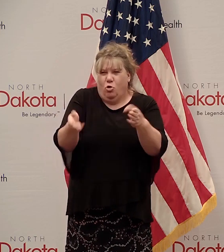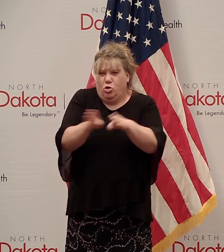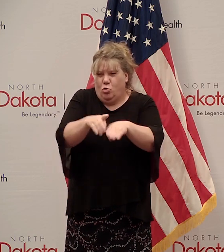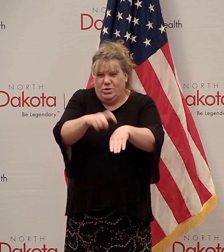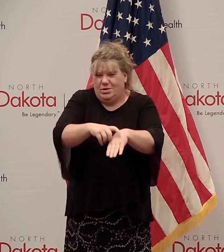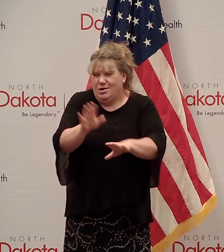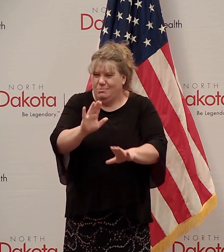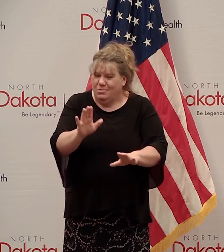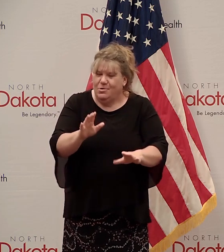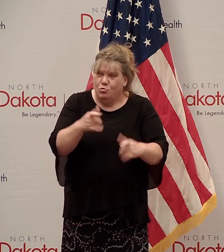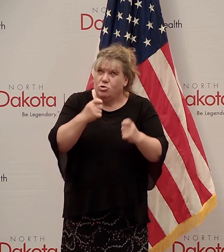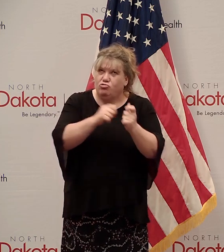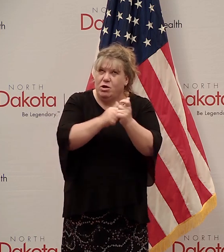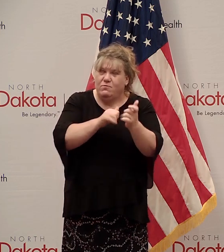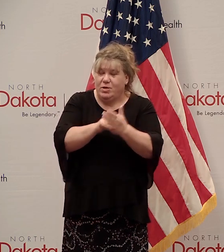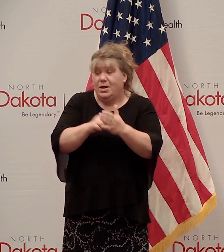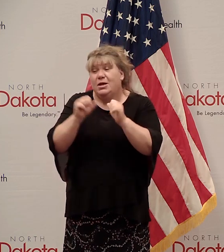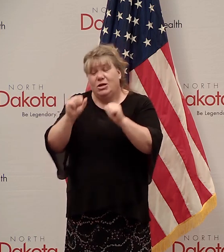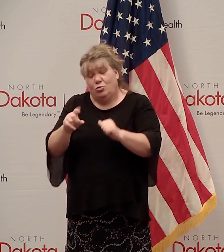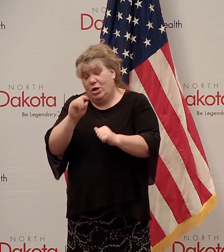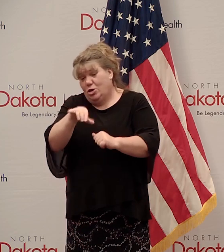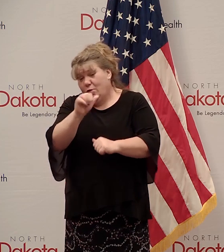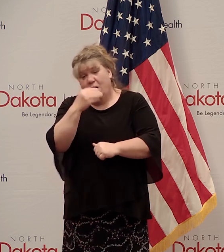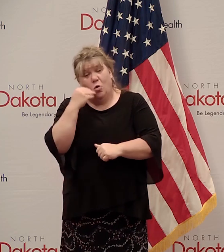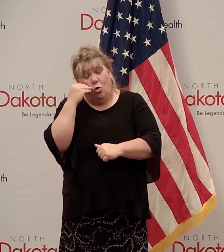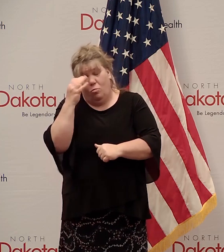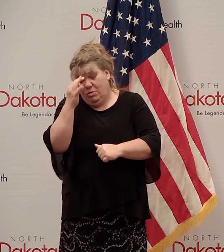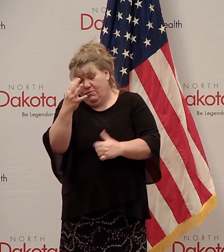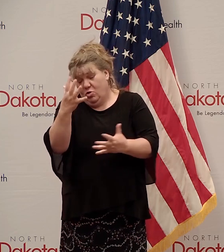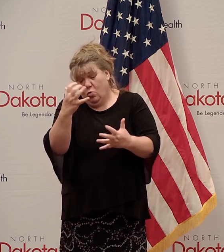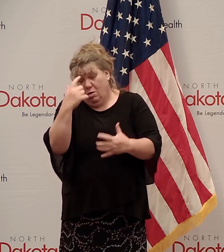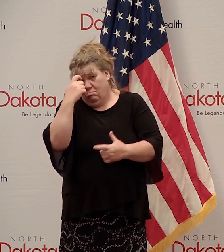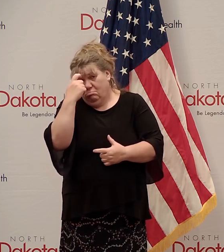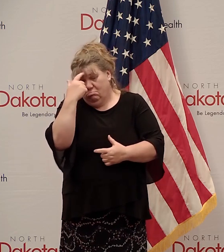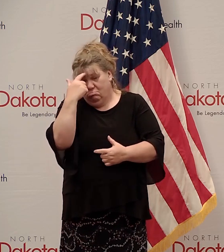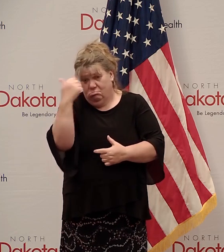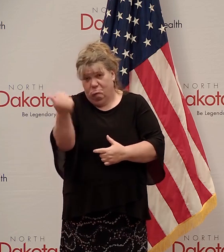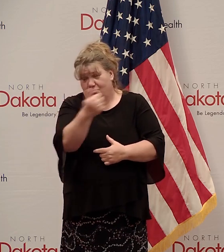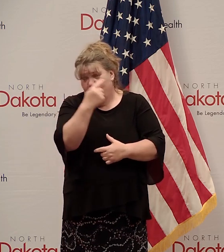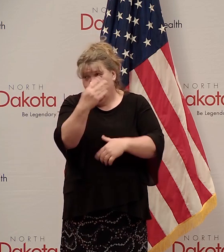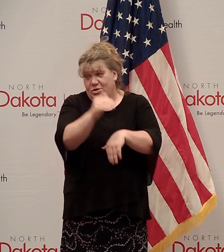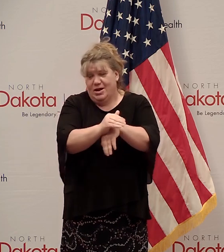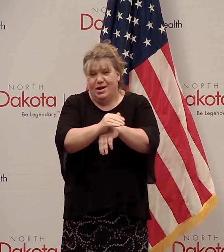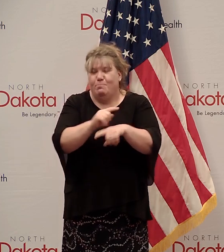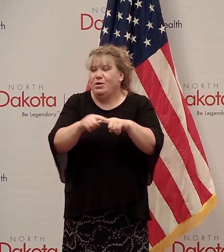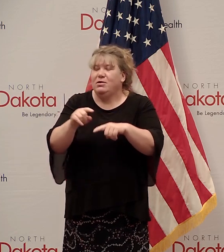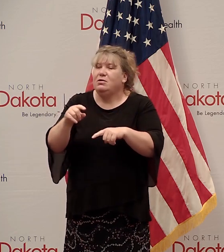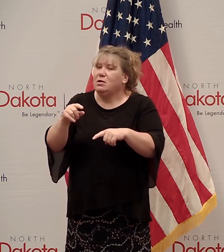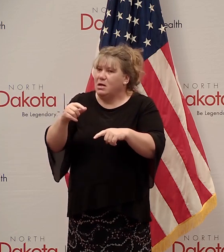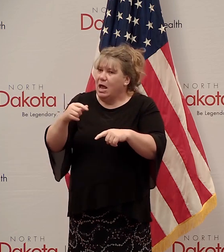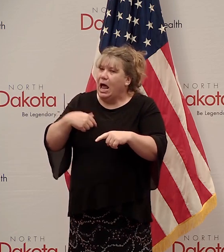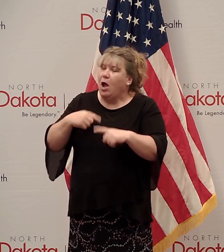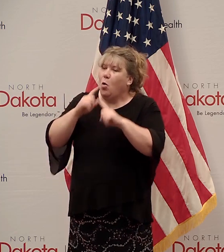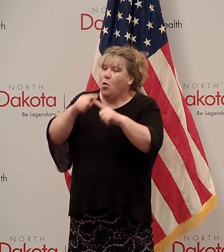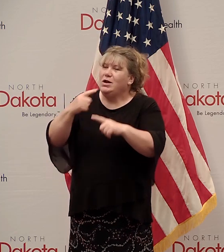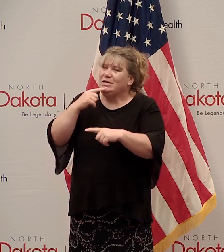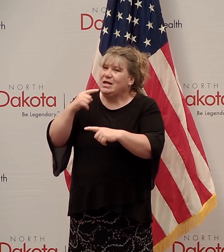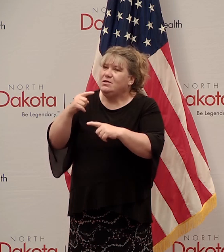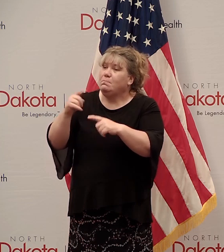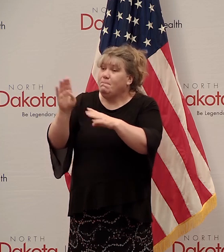I guess you can do that at home on if you really want to do that on Thursday night. But we're at 8 a.m. on Friday morning.